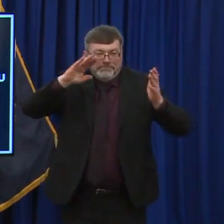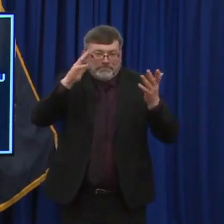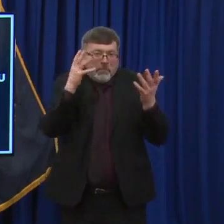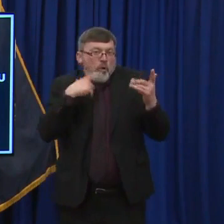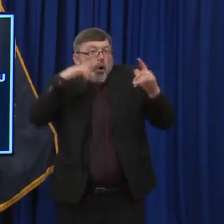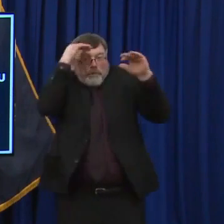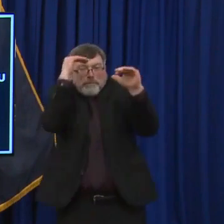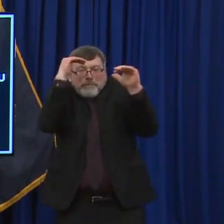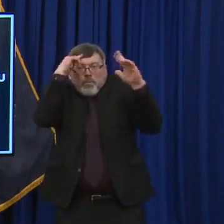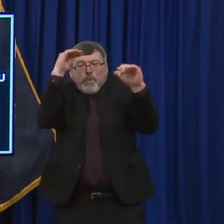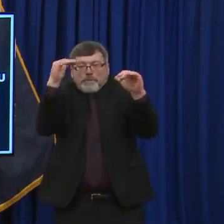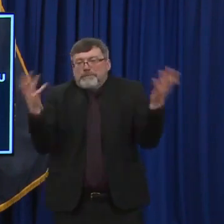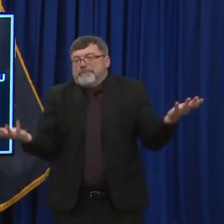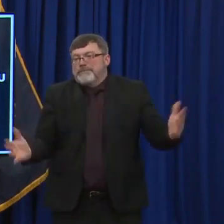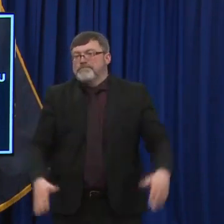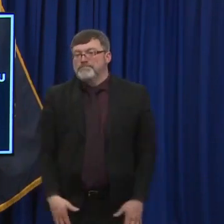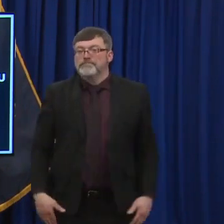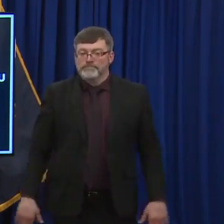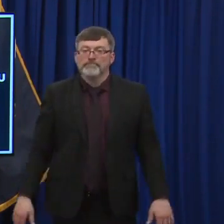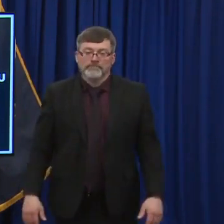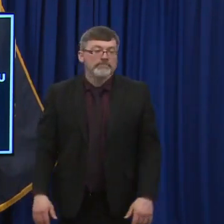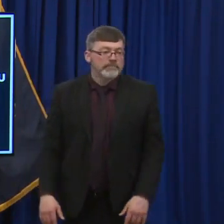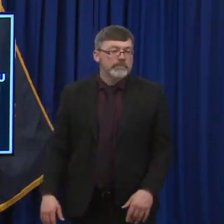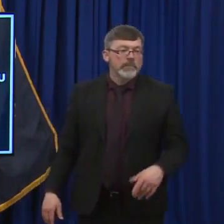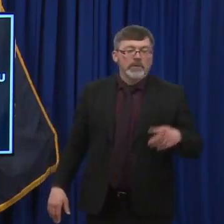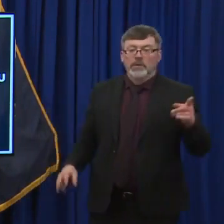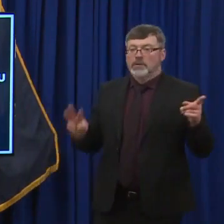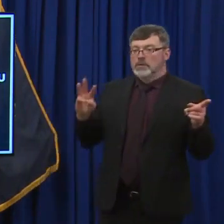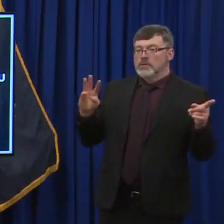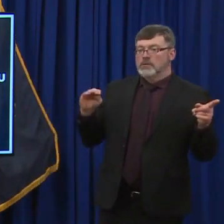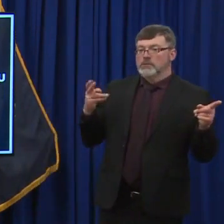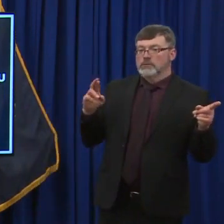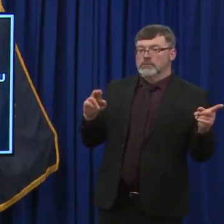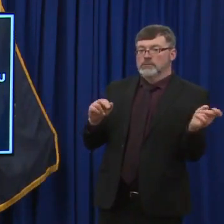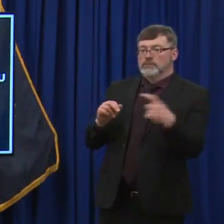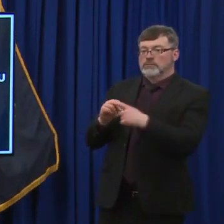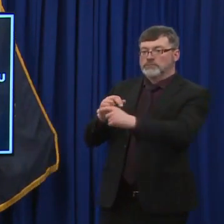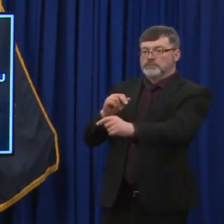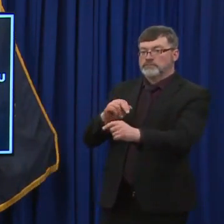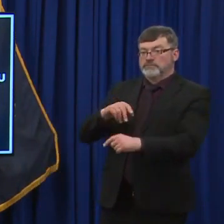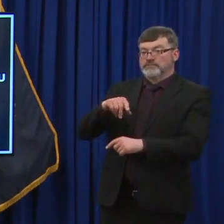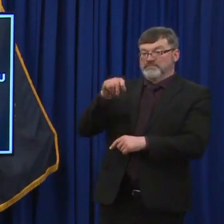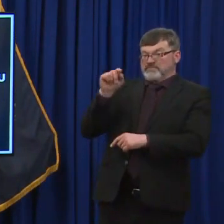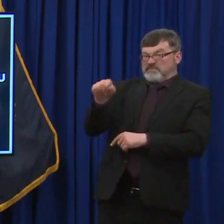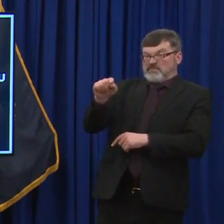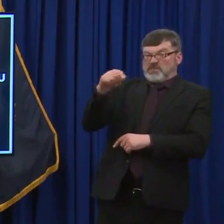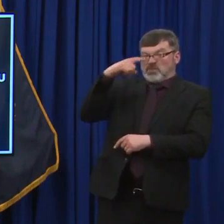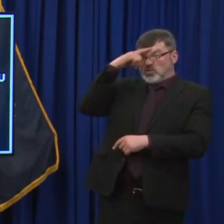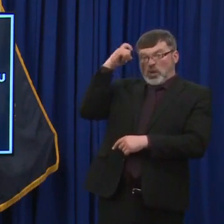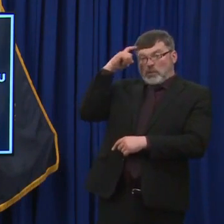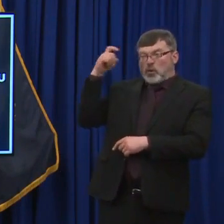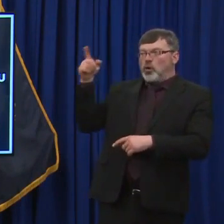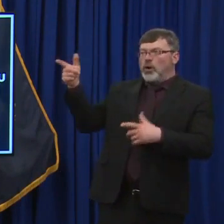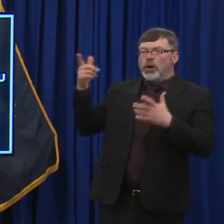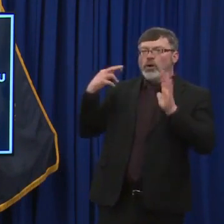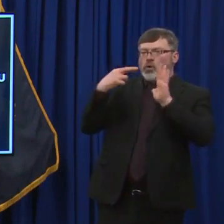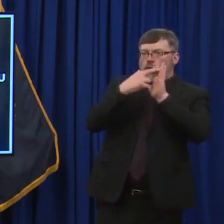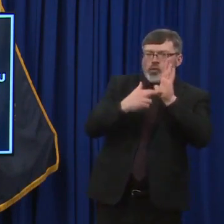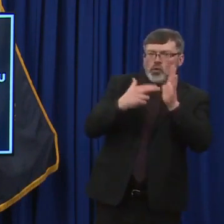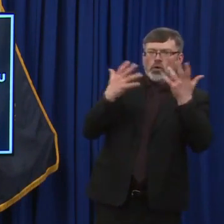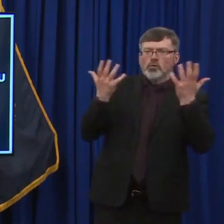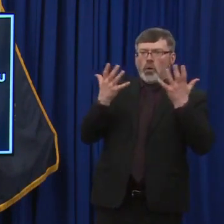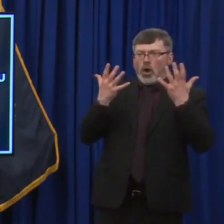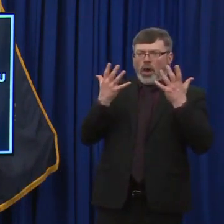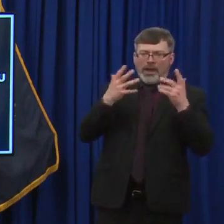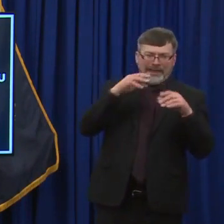Governor, do you have any further insight into summer guidance gatherings, know, inside, outside? Any